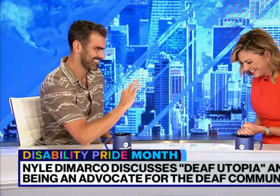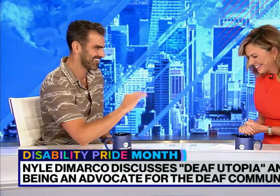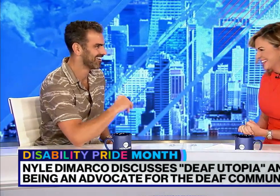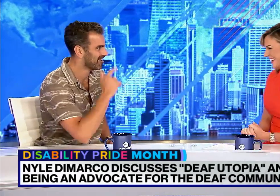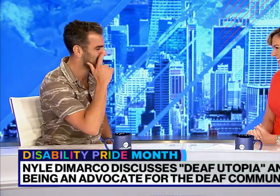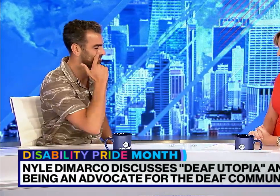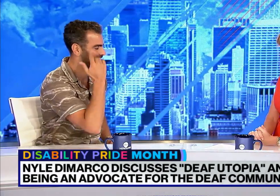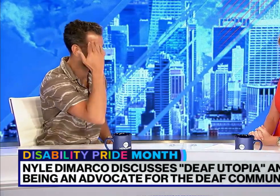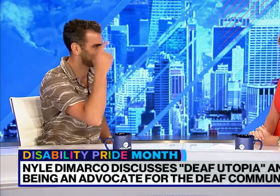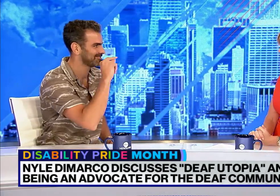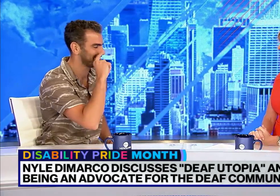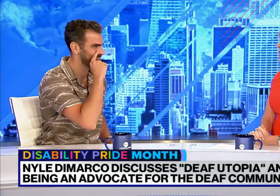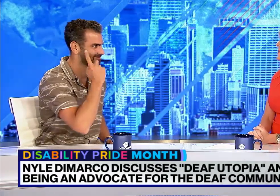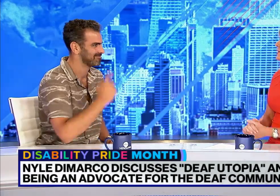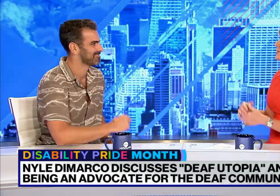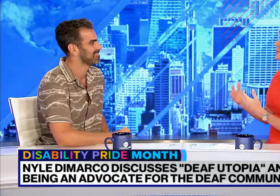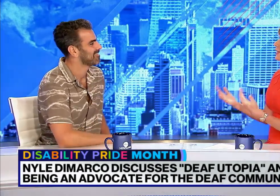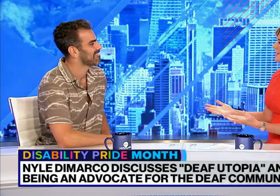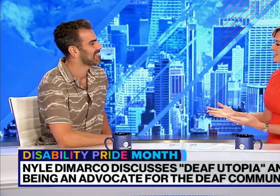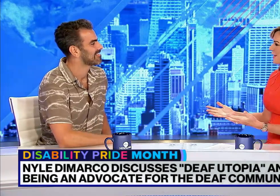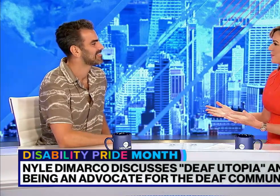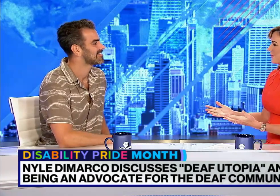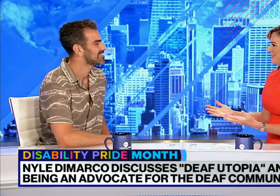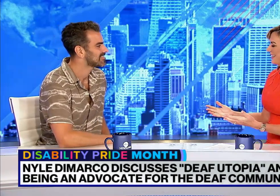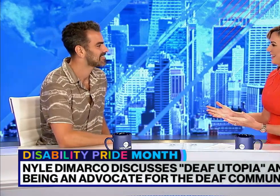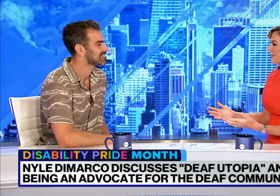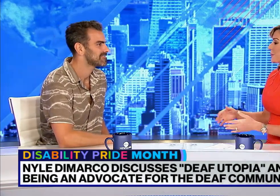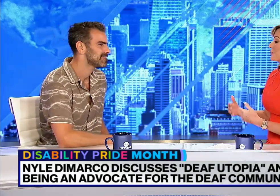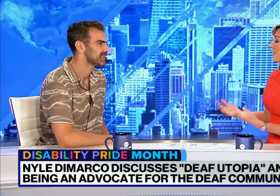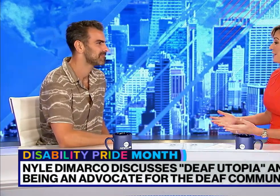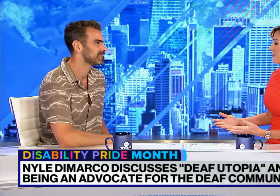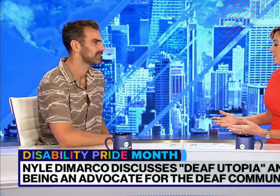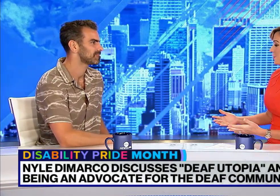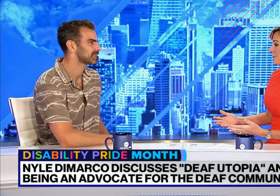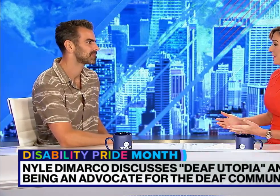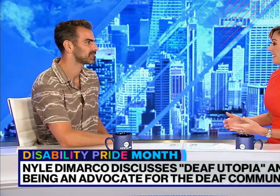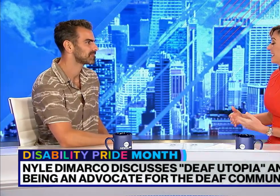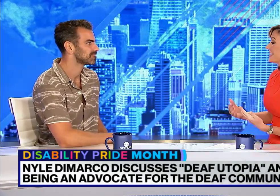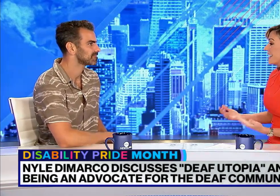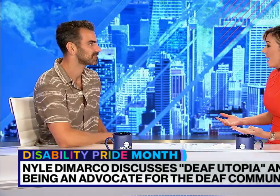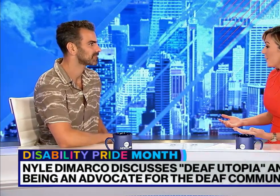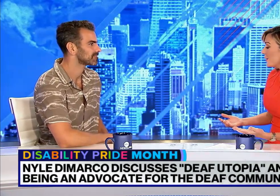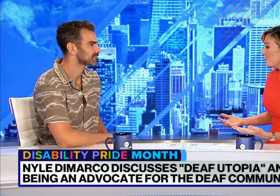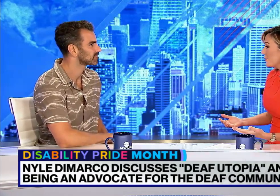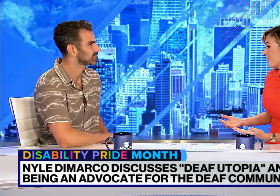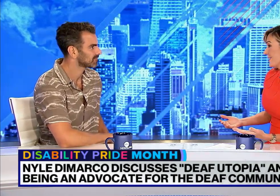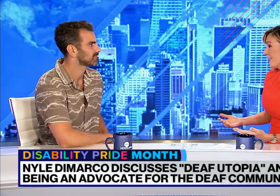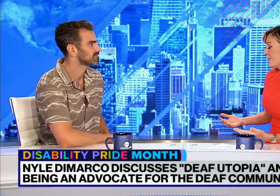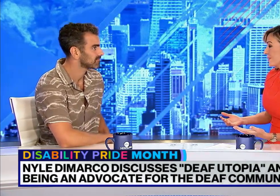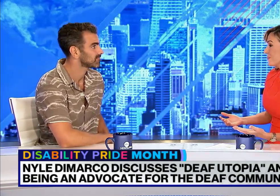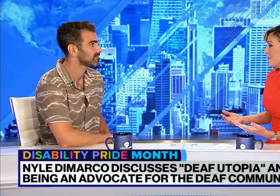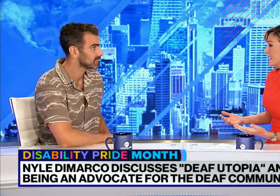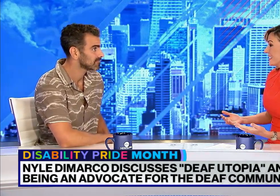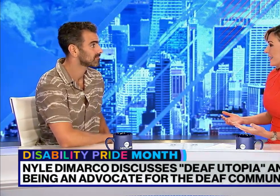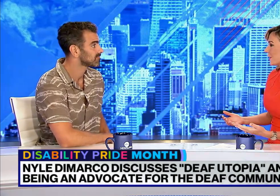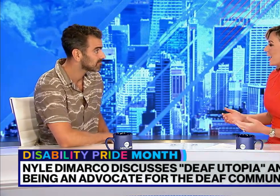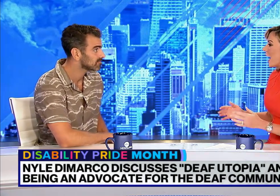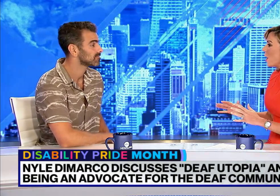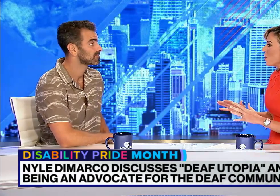No, likewise, likewise. So the last time we were together, we were talking about your book. It's now a New York Times bestseller. How